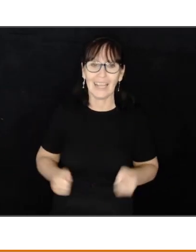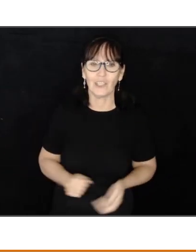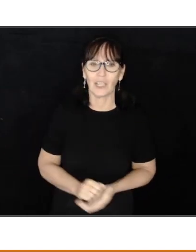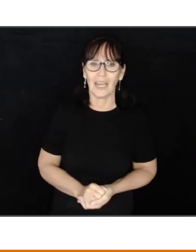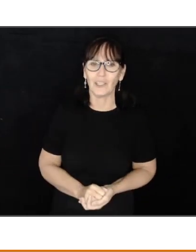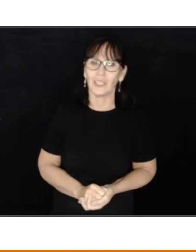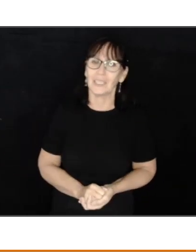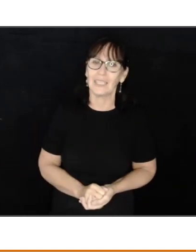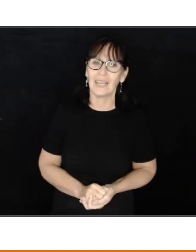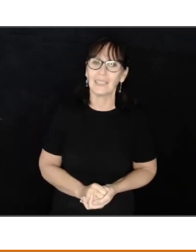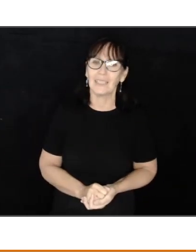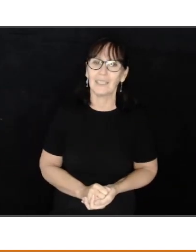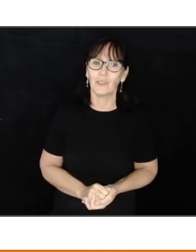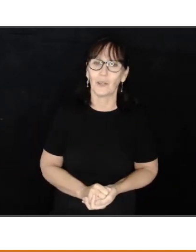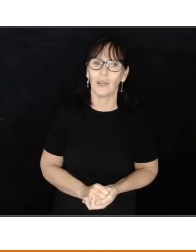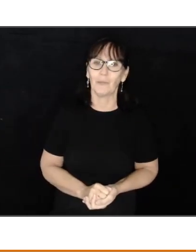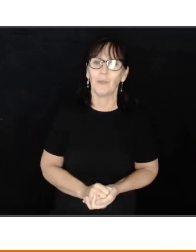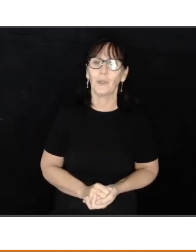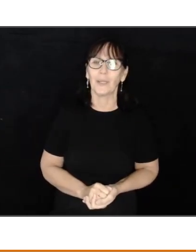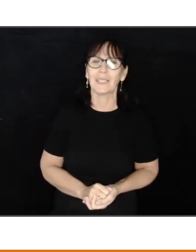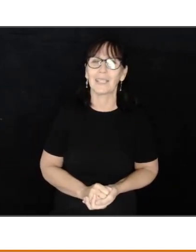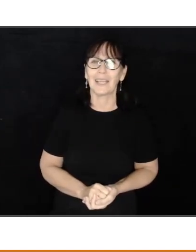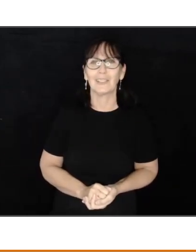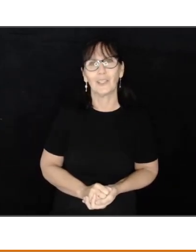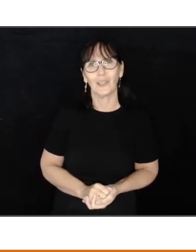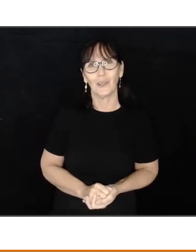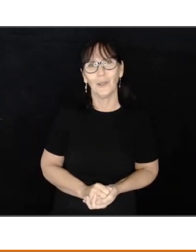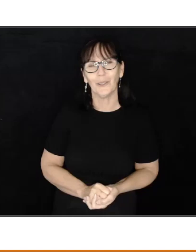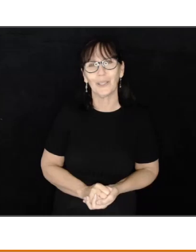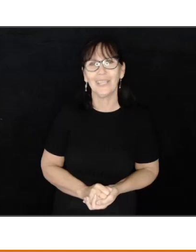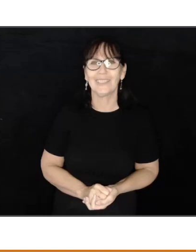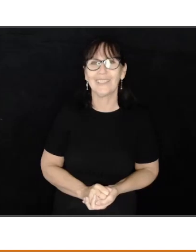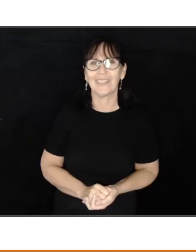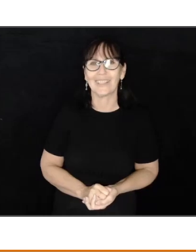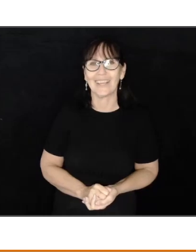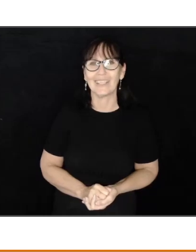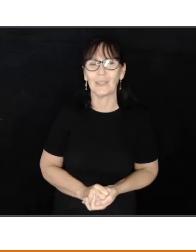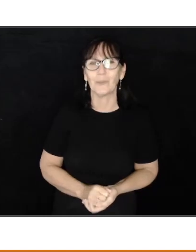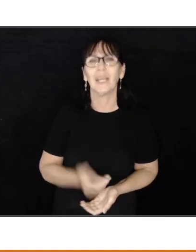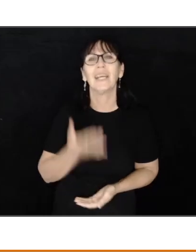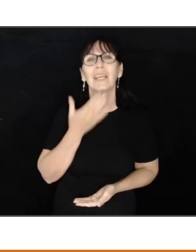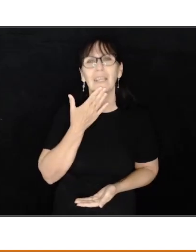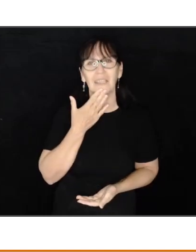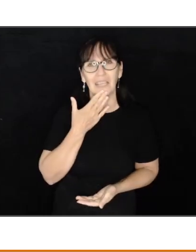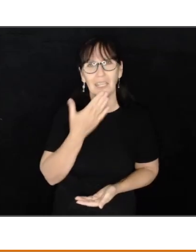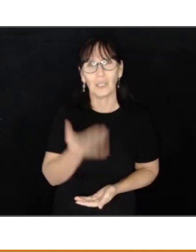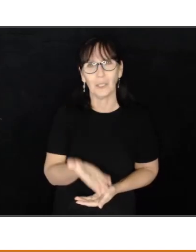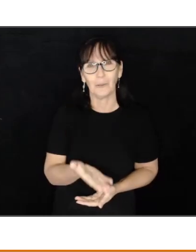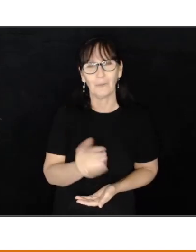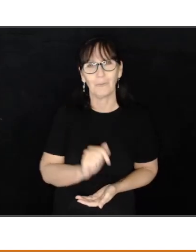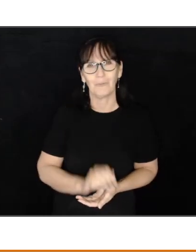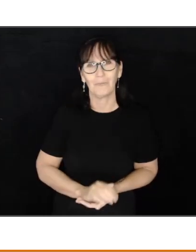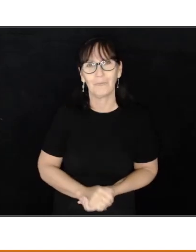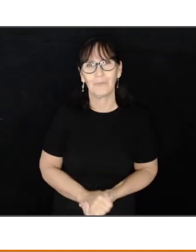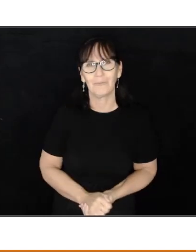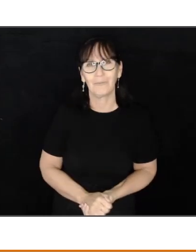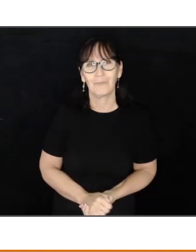educationdownsyndromequeensland.org.au. Thank you.